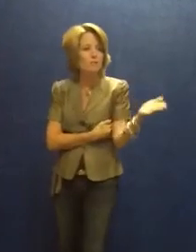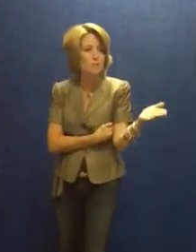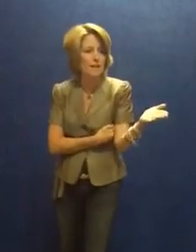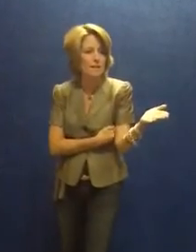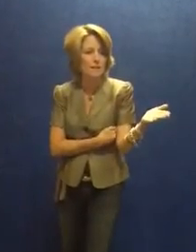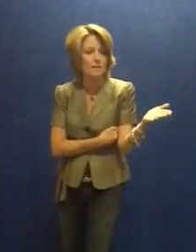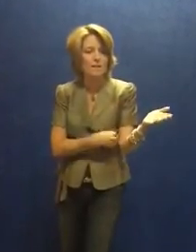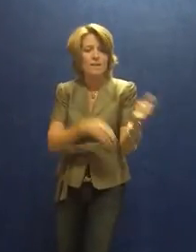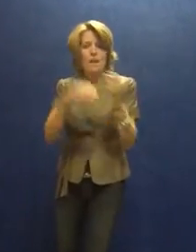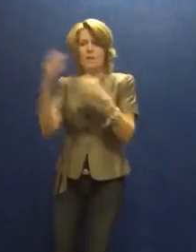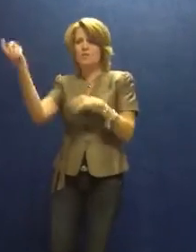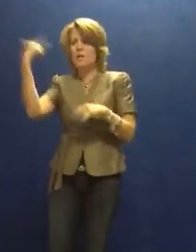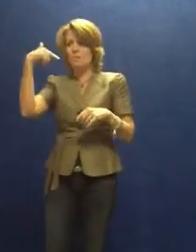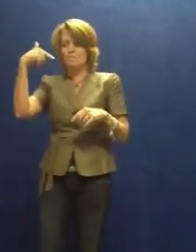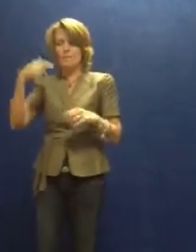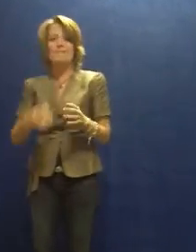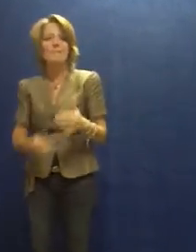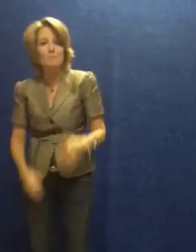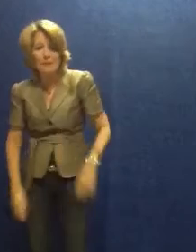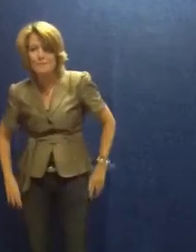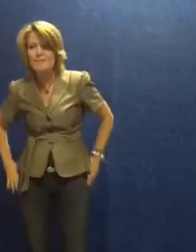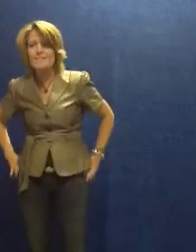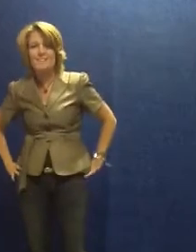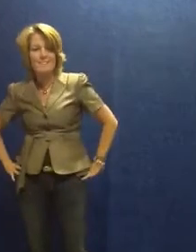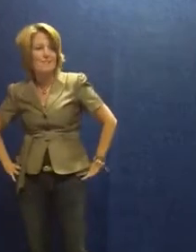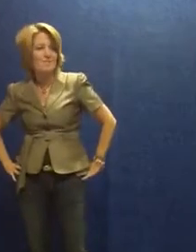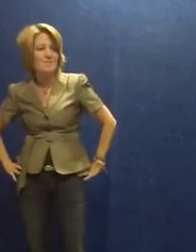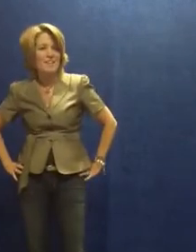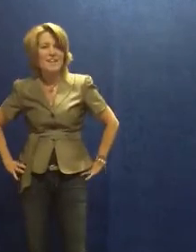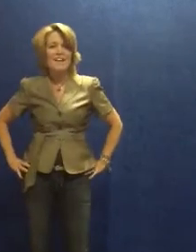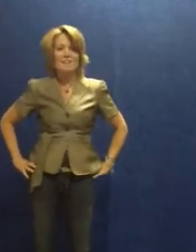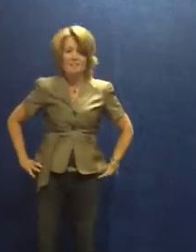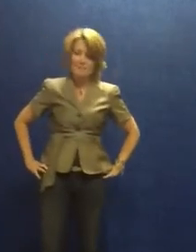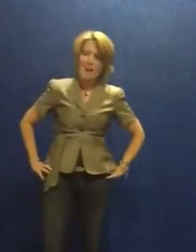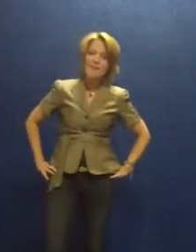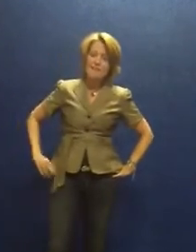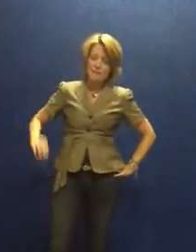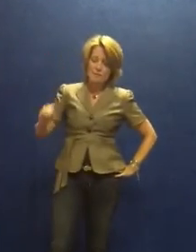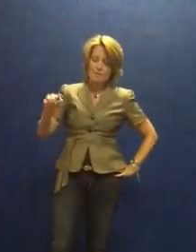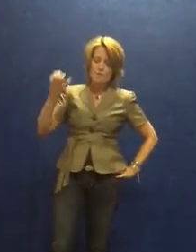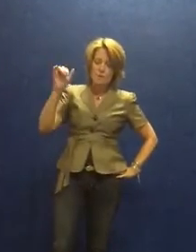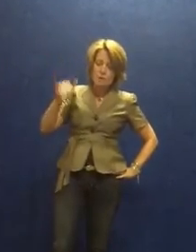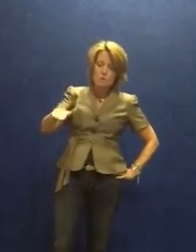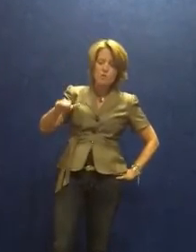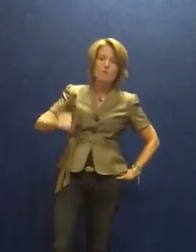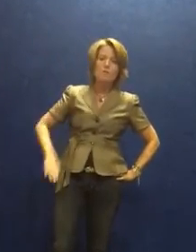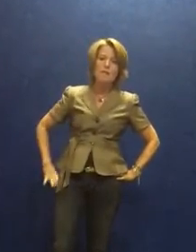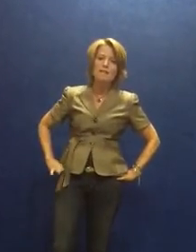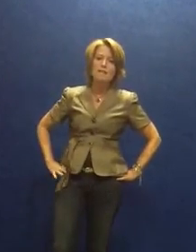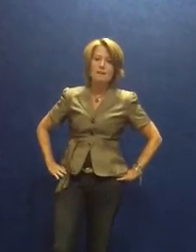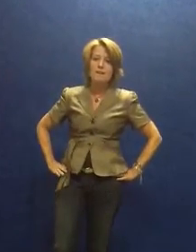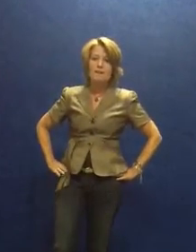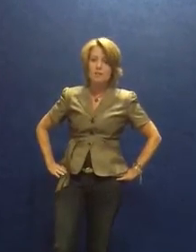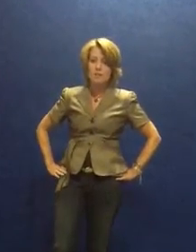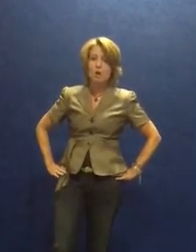create it. Hey, Tim! And Tim came into the kitchen. And he said, Yeah? He goes, We want you to create the dough.